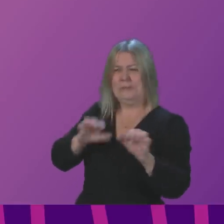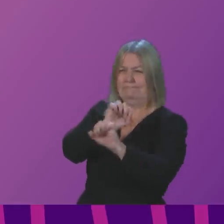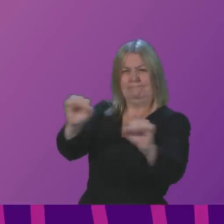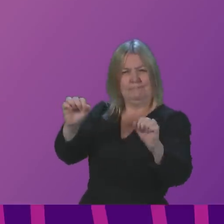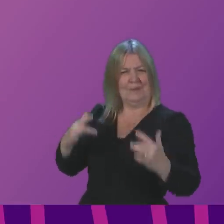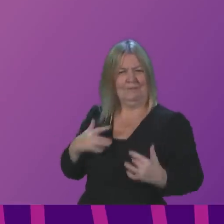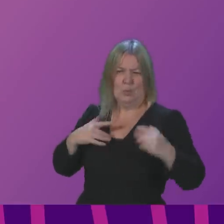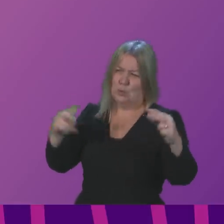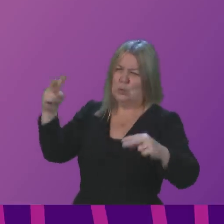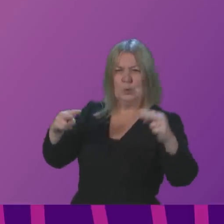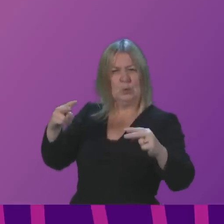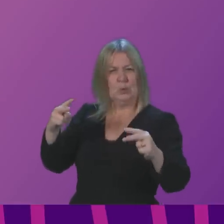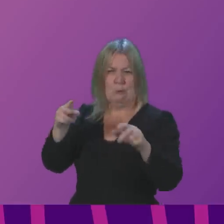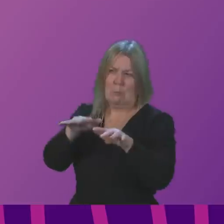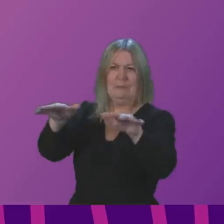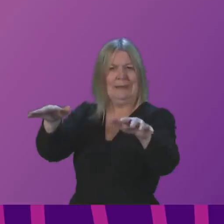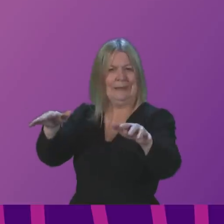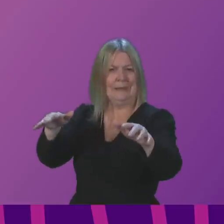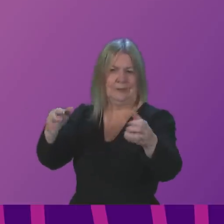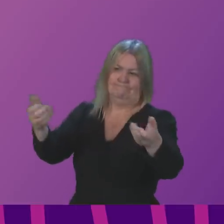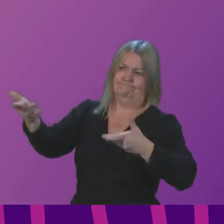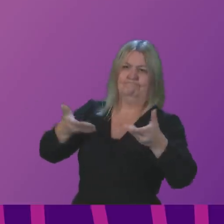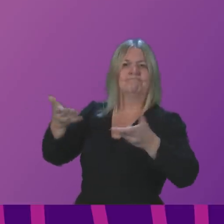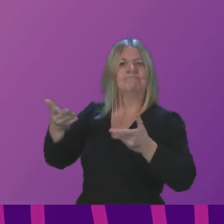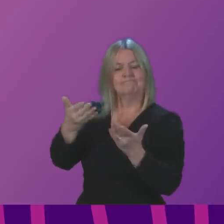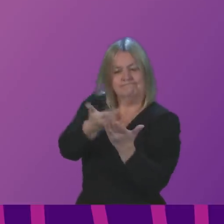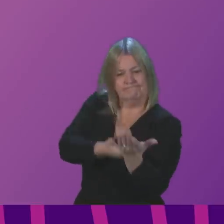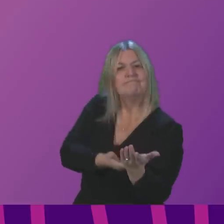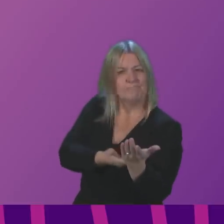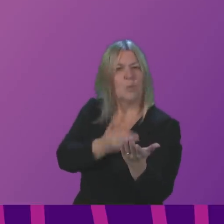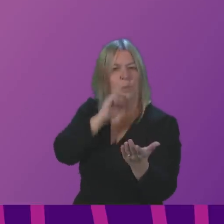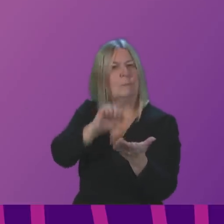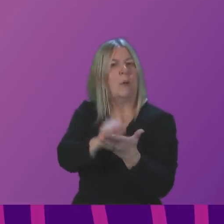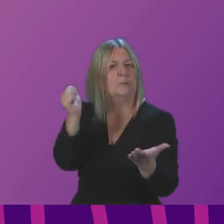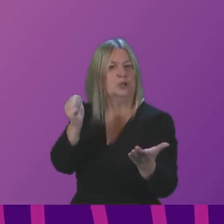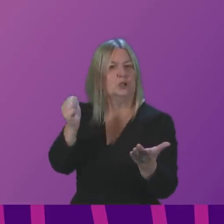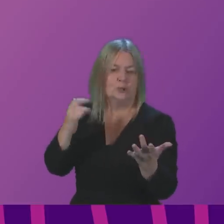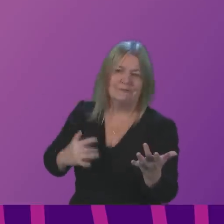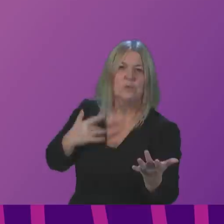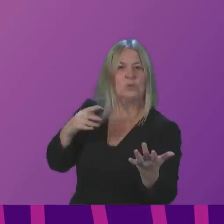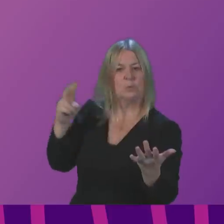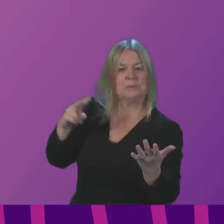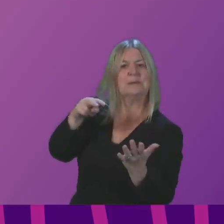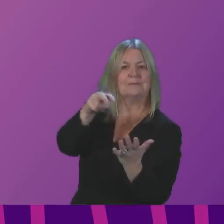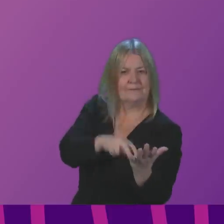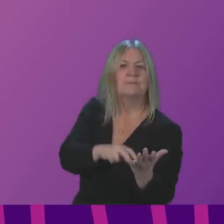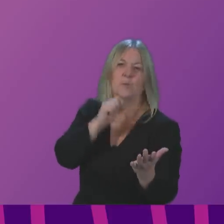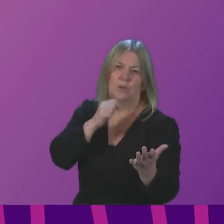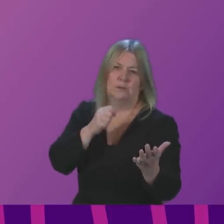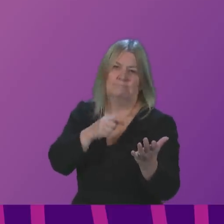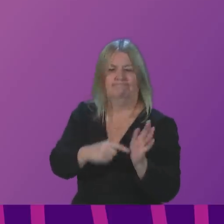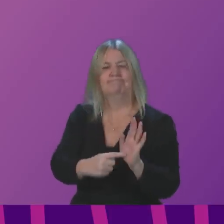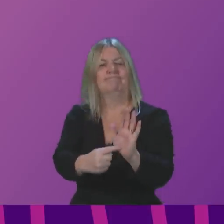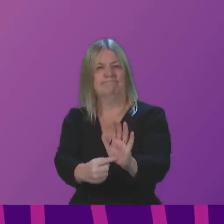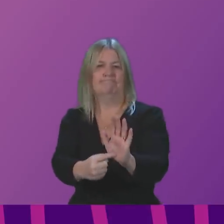properly, but we intend to publish the responses in the coming weeks and take forward our plans to implement this as